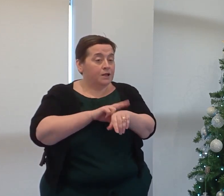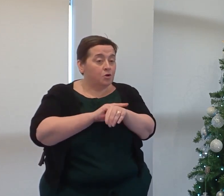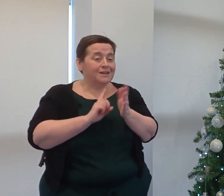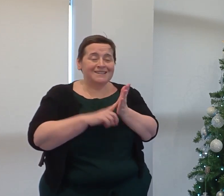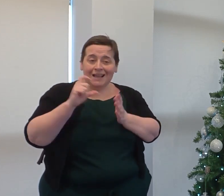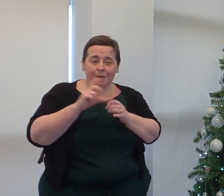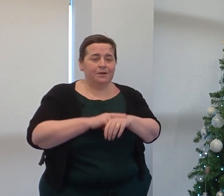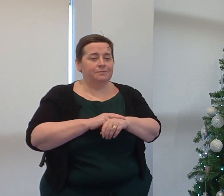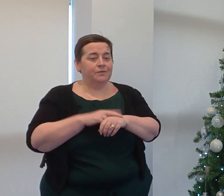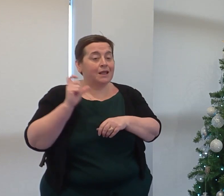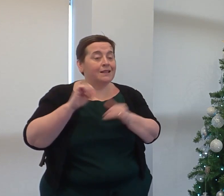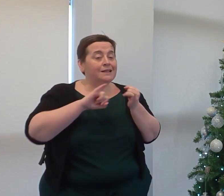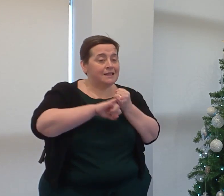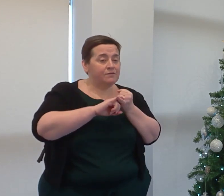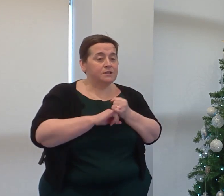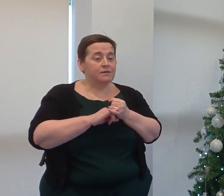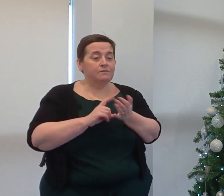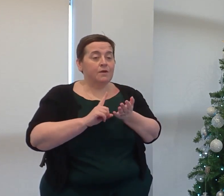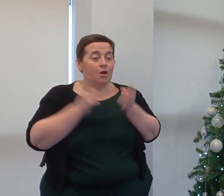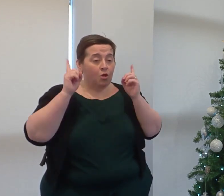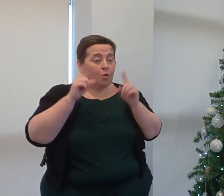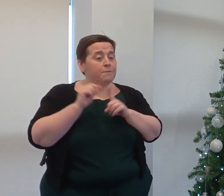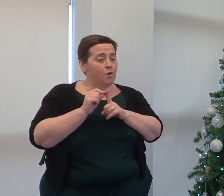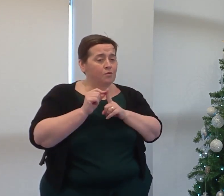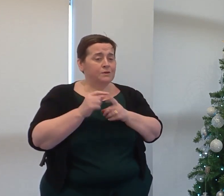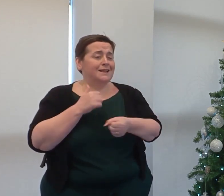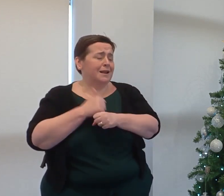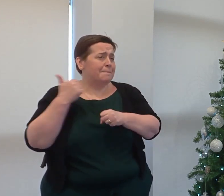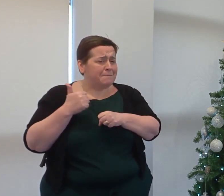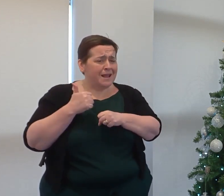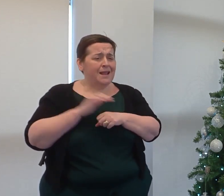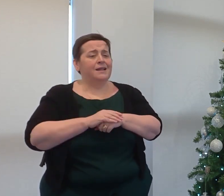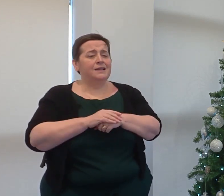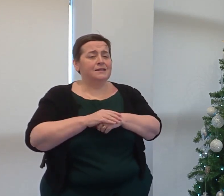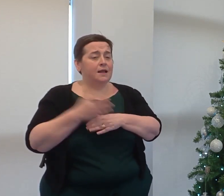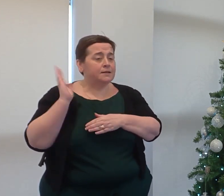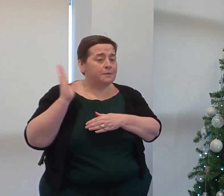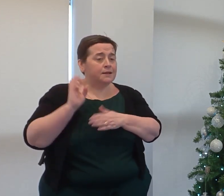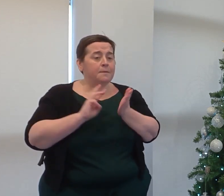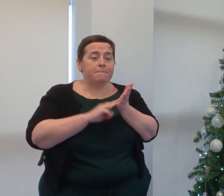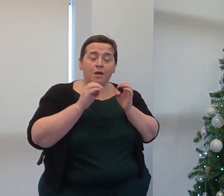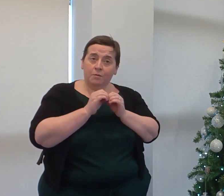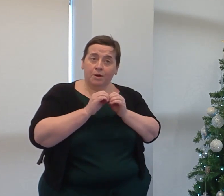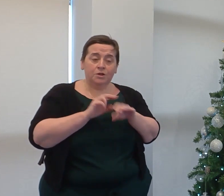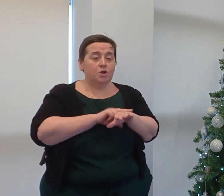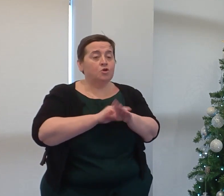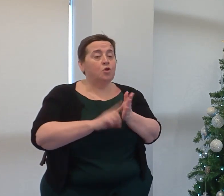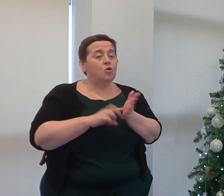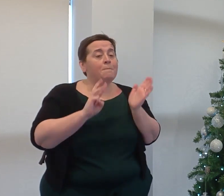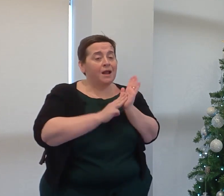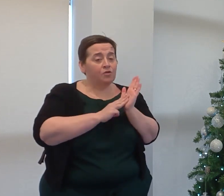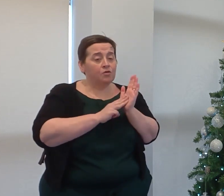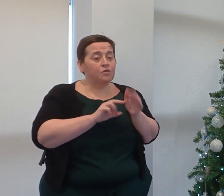Cameron, Colette Stevenson, the Lord Provost and our amazing keynote speakers, Marvin Bartley, Dr. Lou